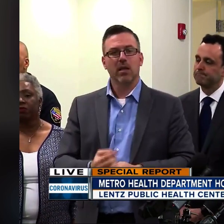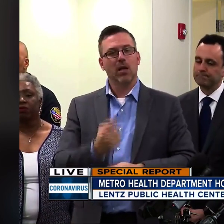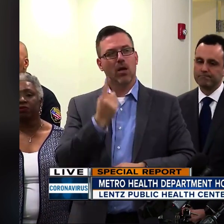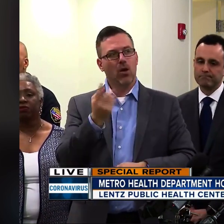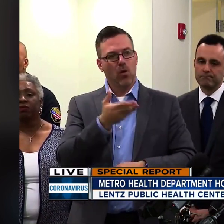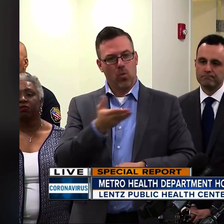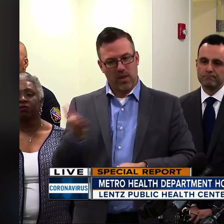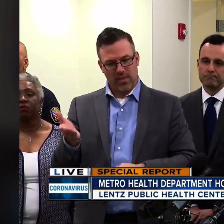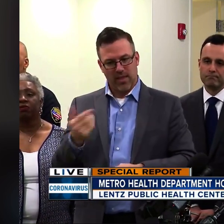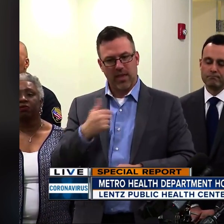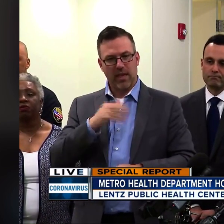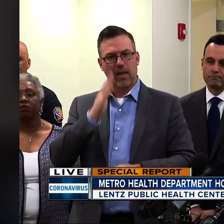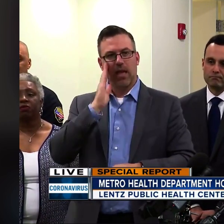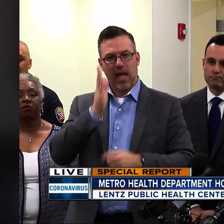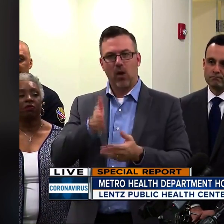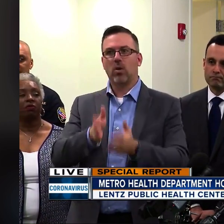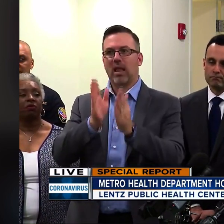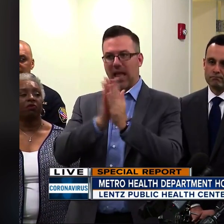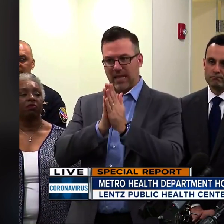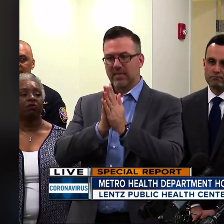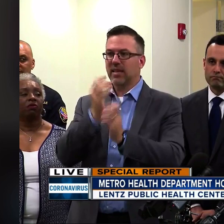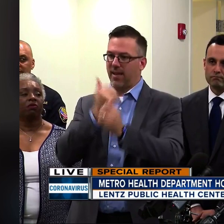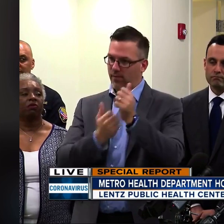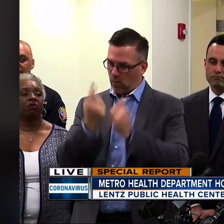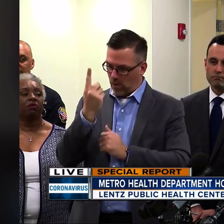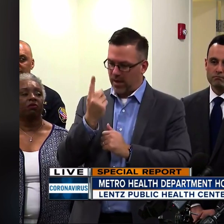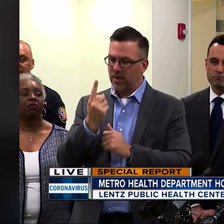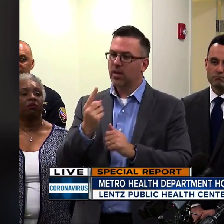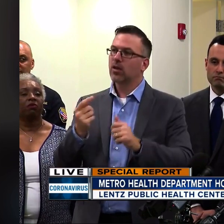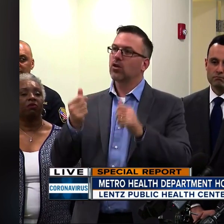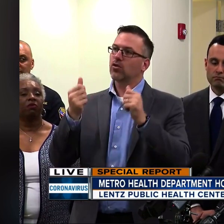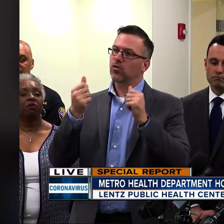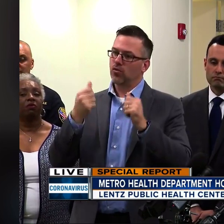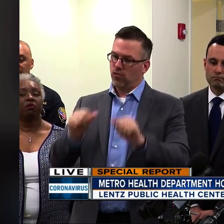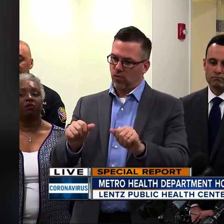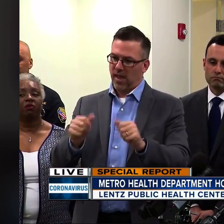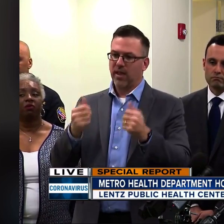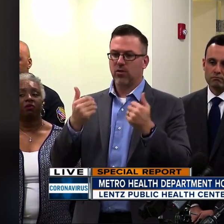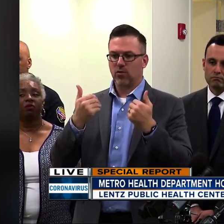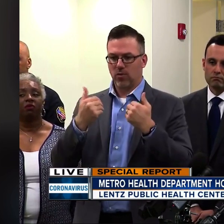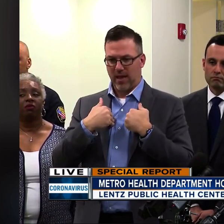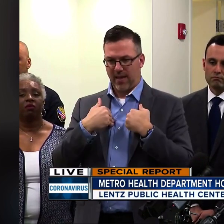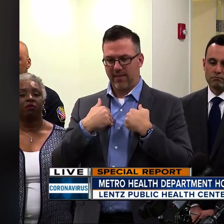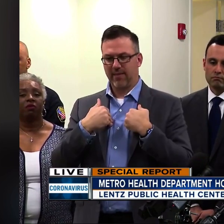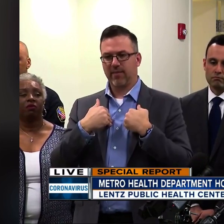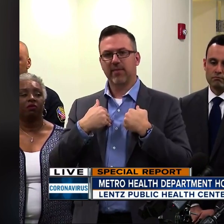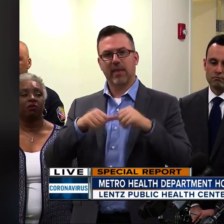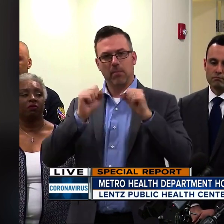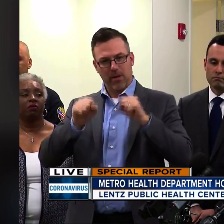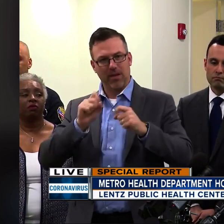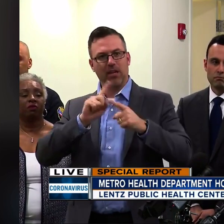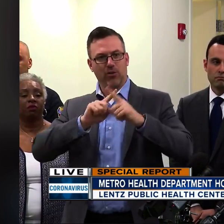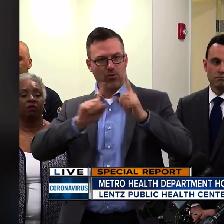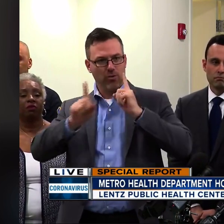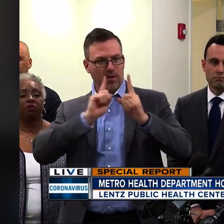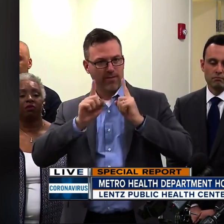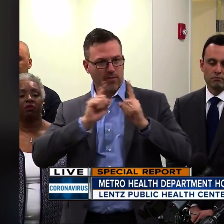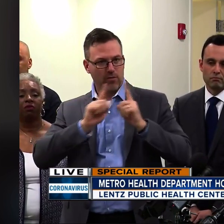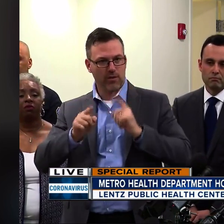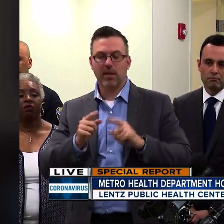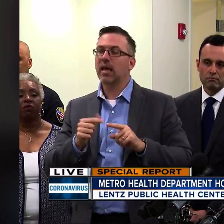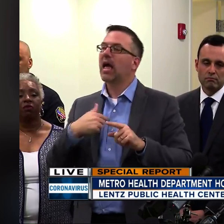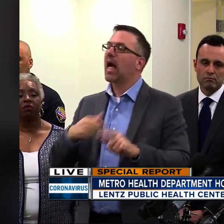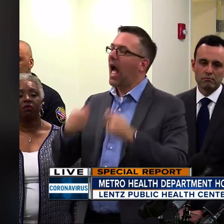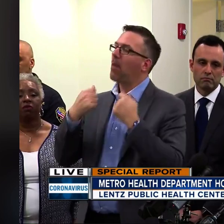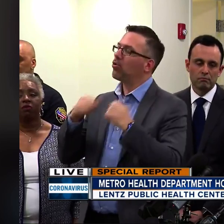that I'm going to ask all of us to do is to try to have an ability to converse. I'm going to ask Dr. Okay, I'm trying to converse